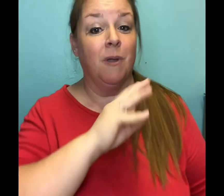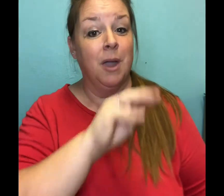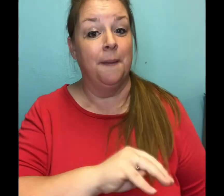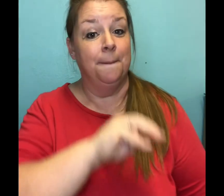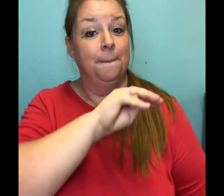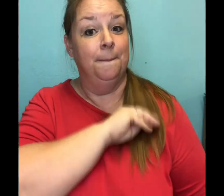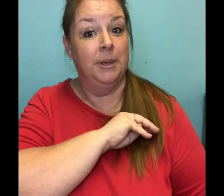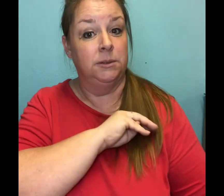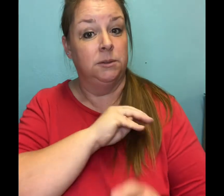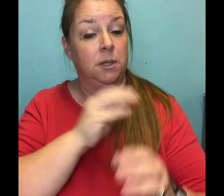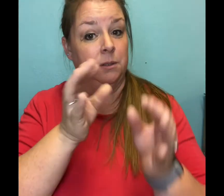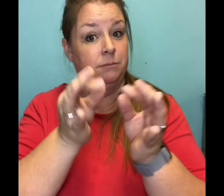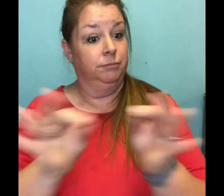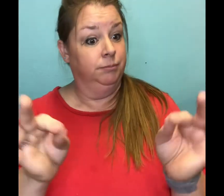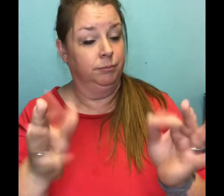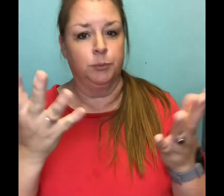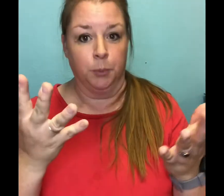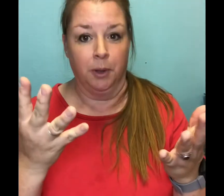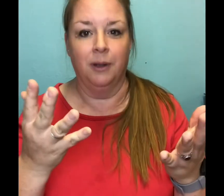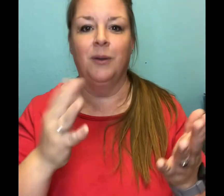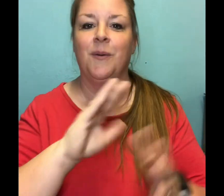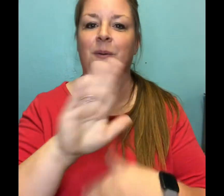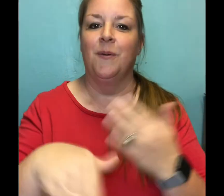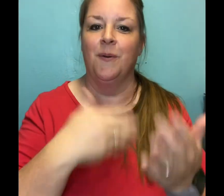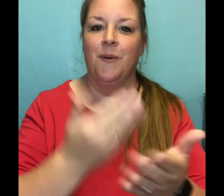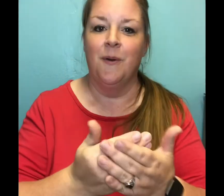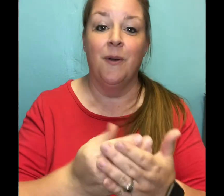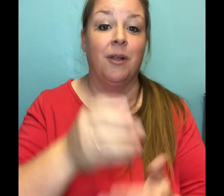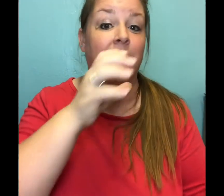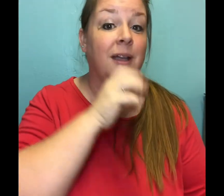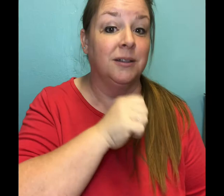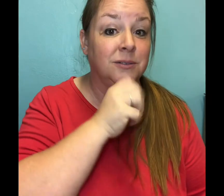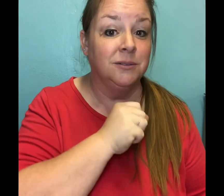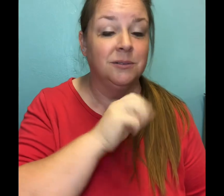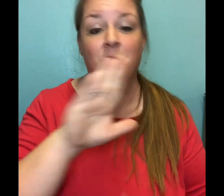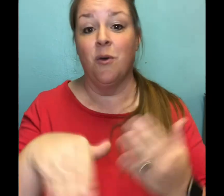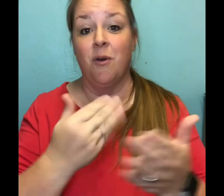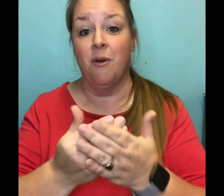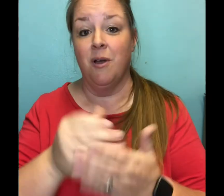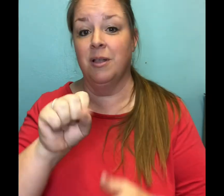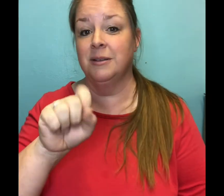Our mission statement is all ages and all stages.